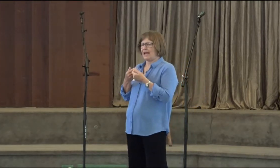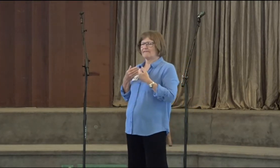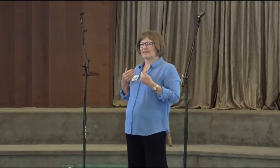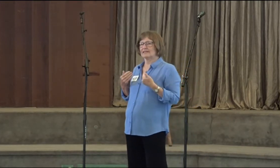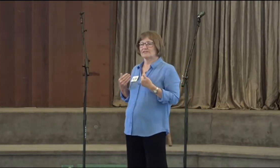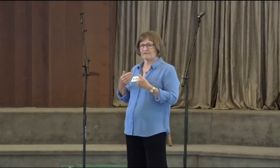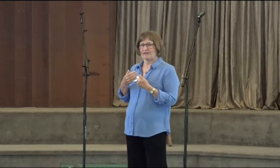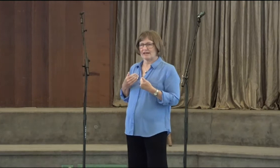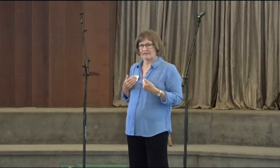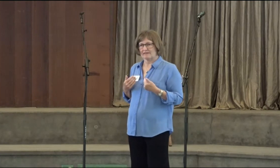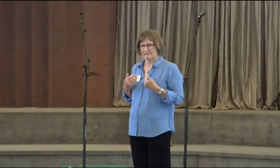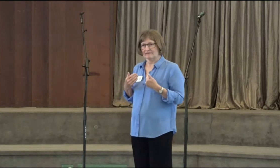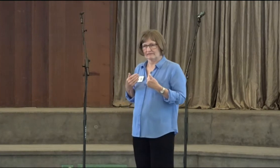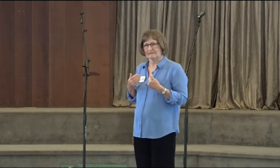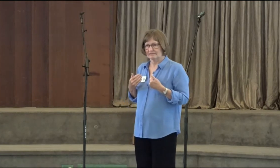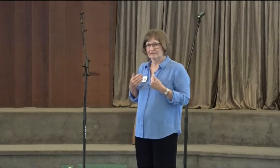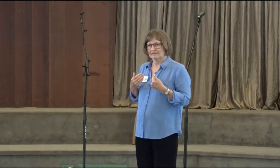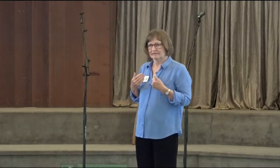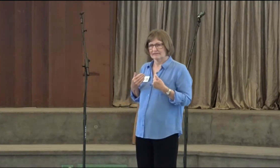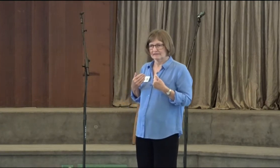having this faith,